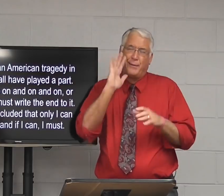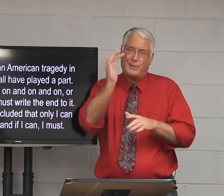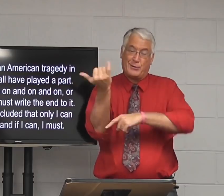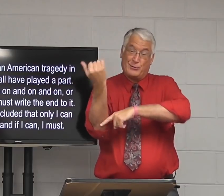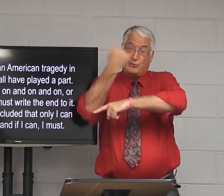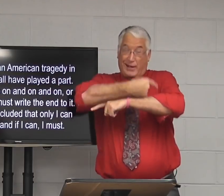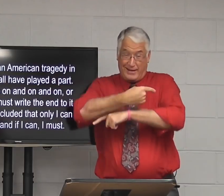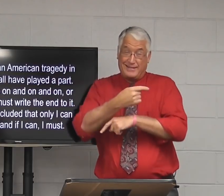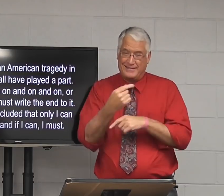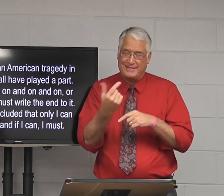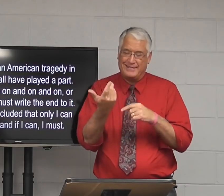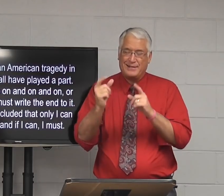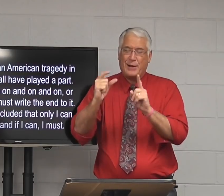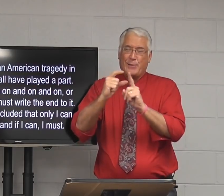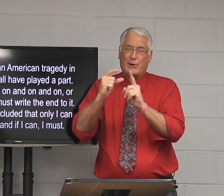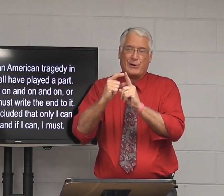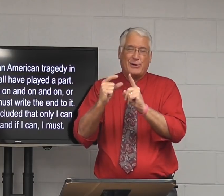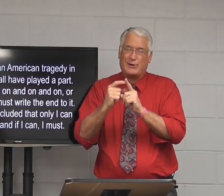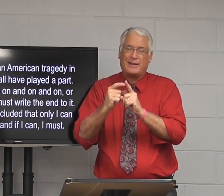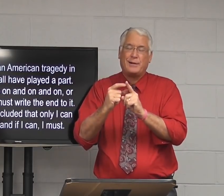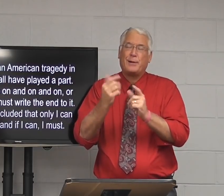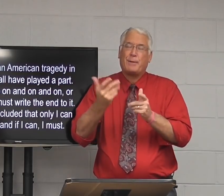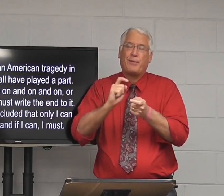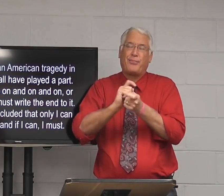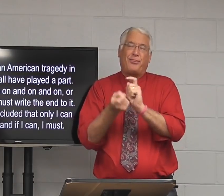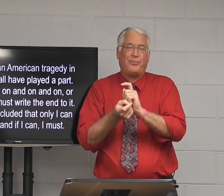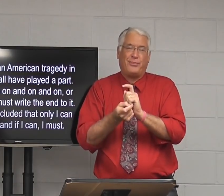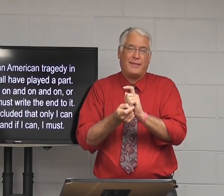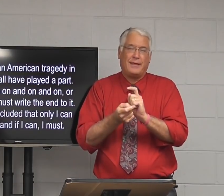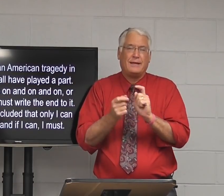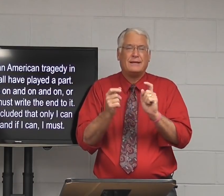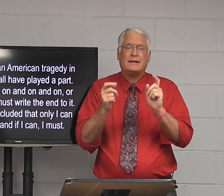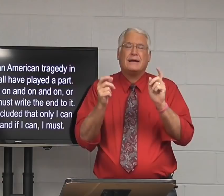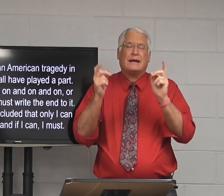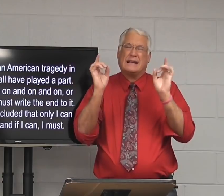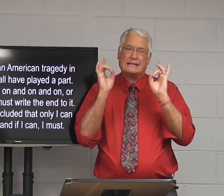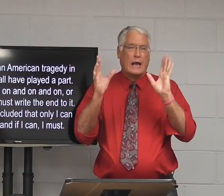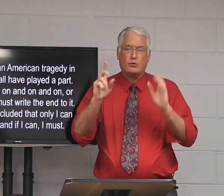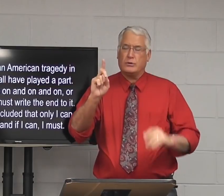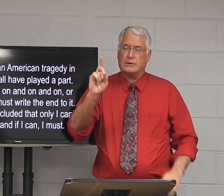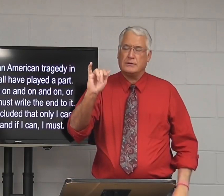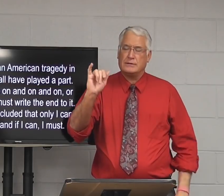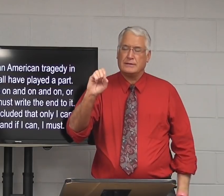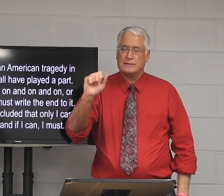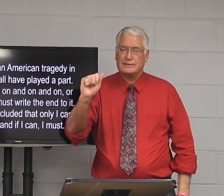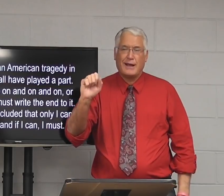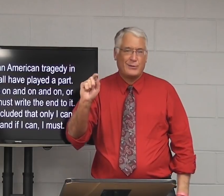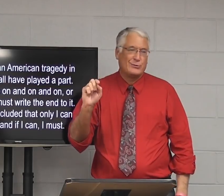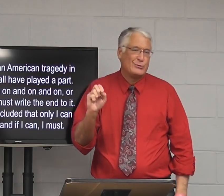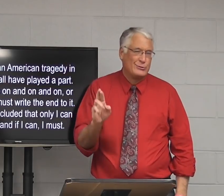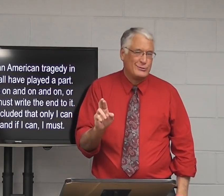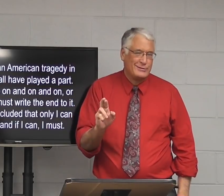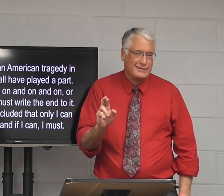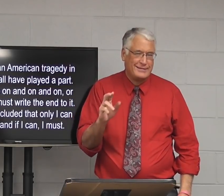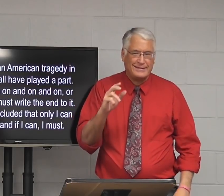And today, you know, the word is maybe translated as a disaster.